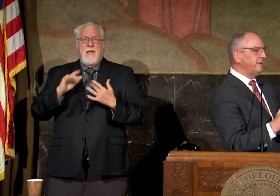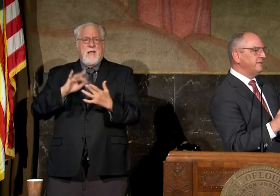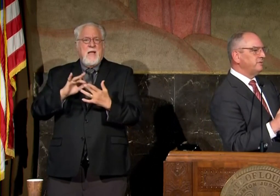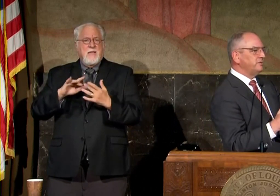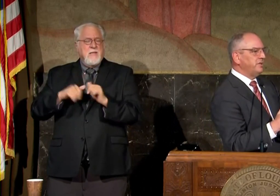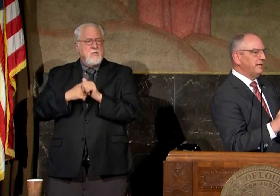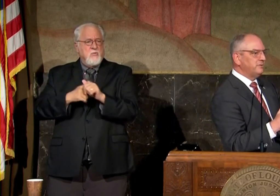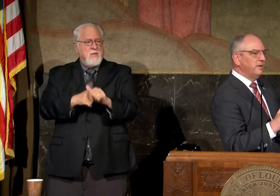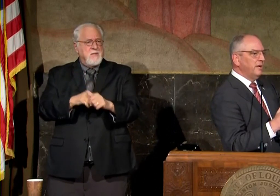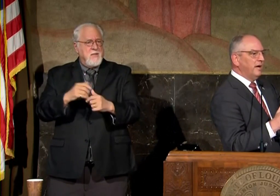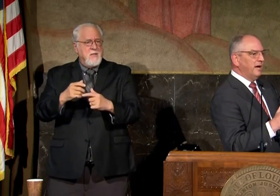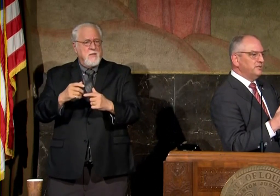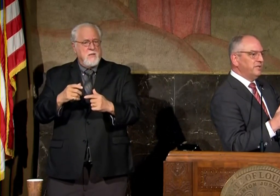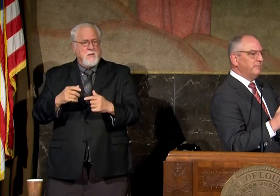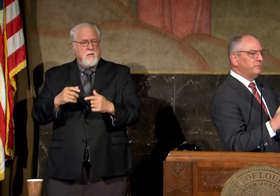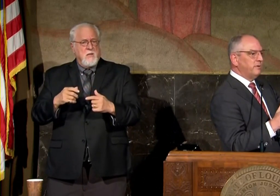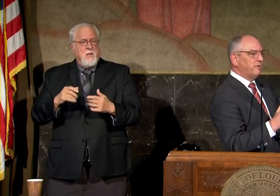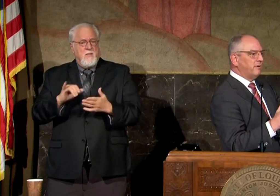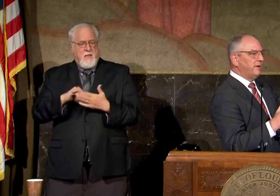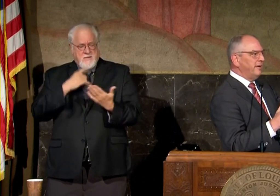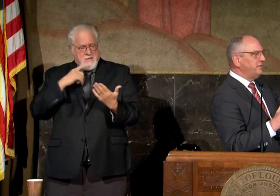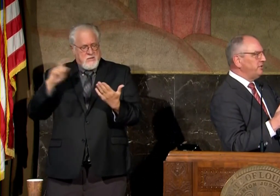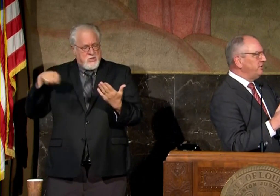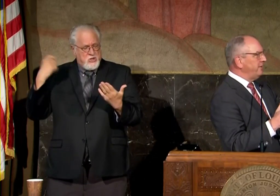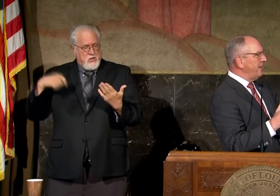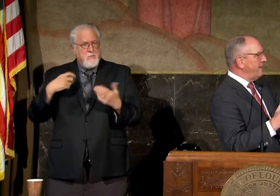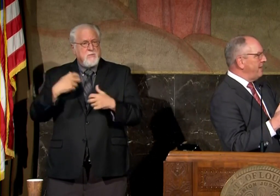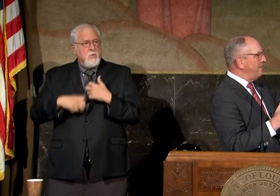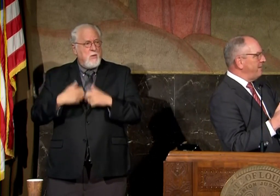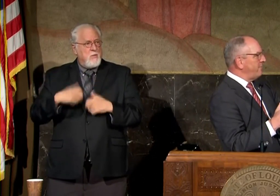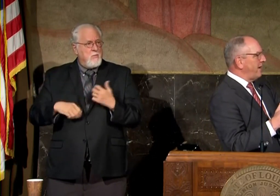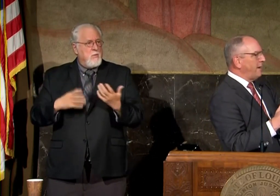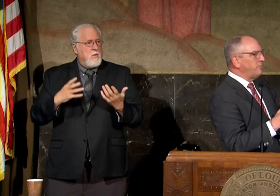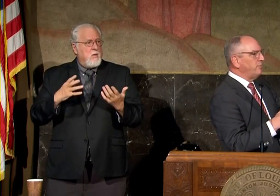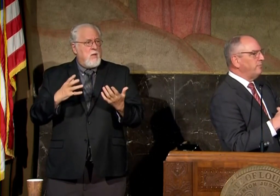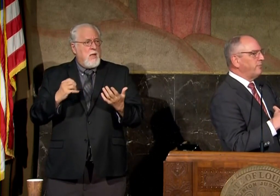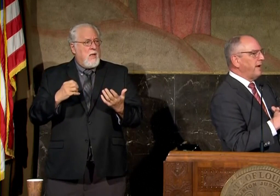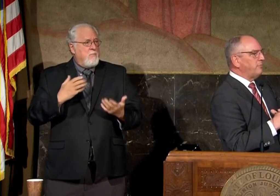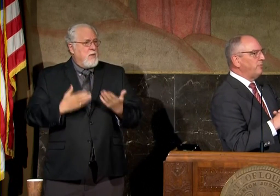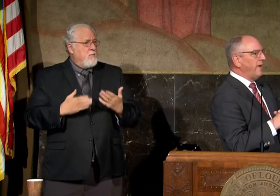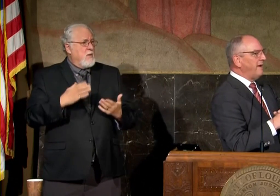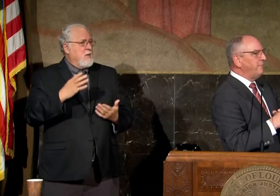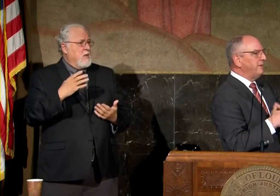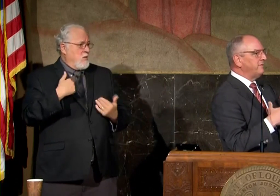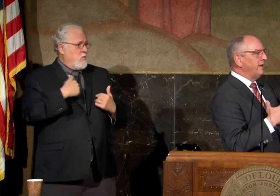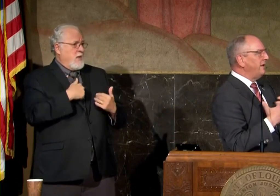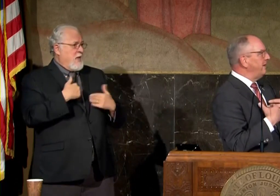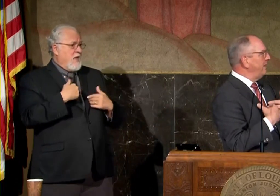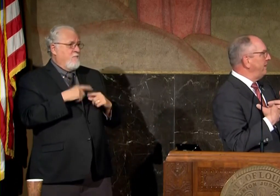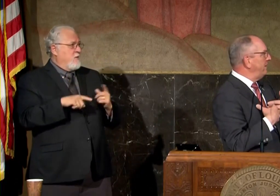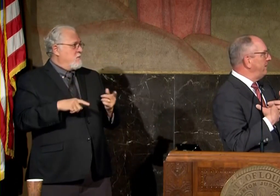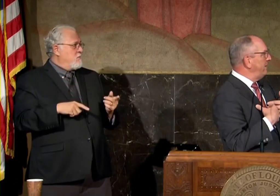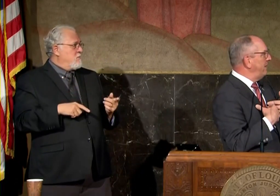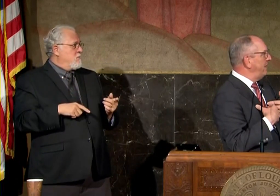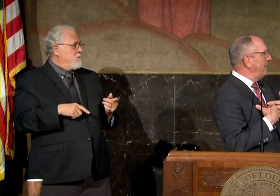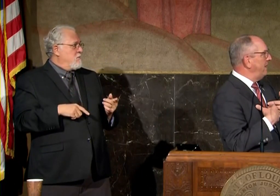tracing that suggests uh gyms are an issue and and and perhaps perhaps we have but it's not